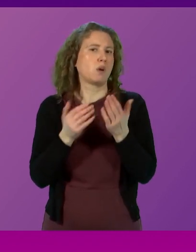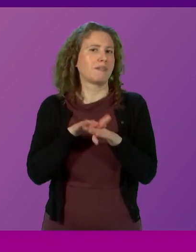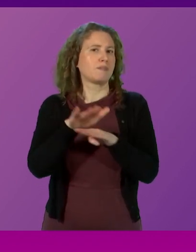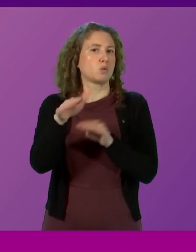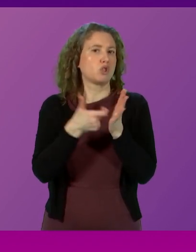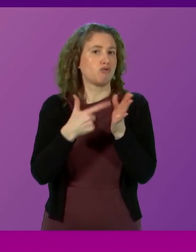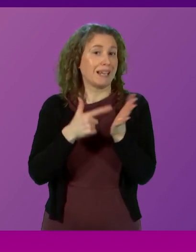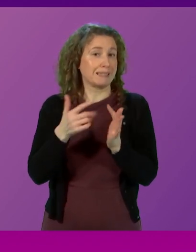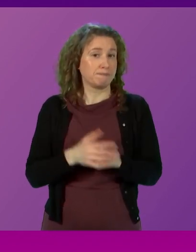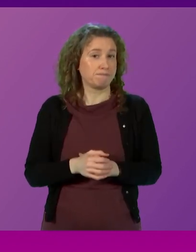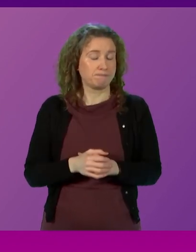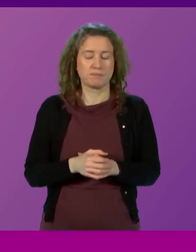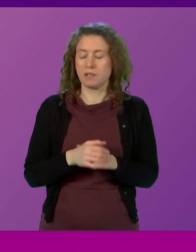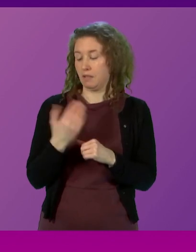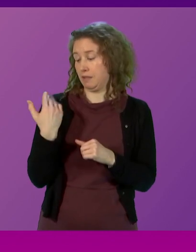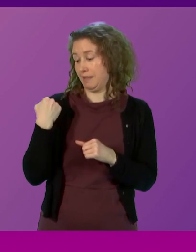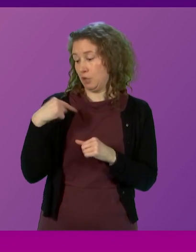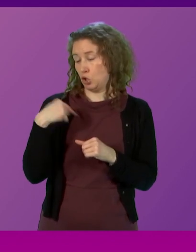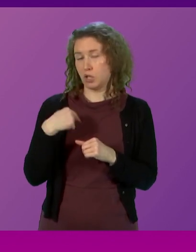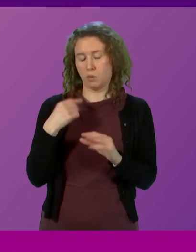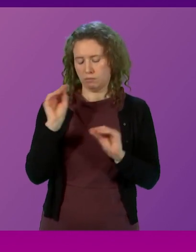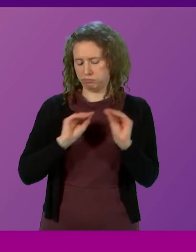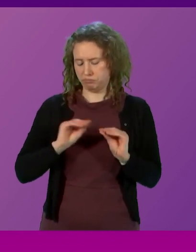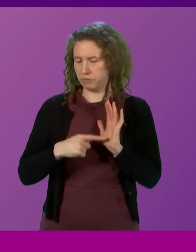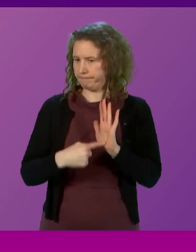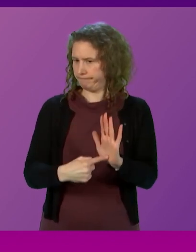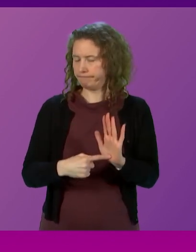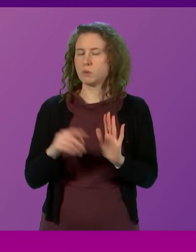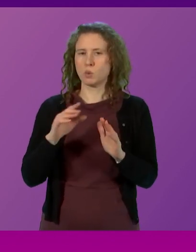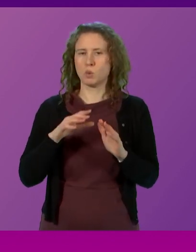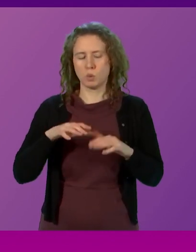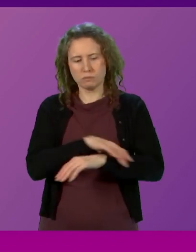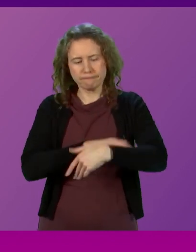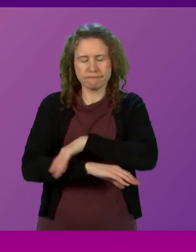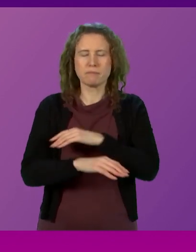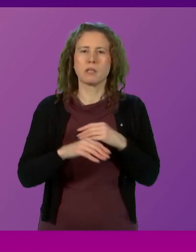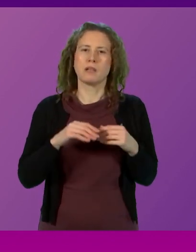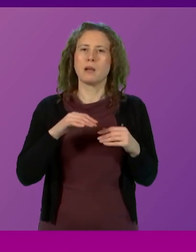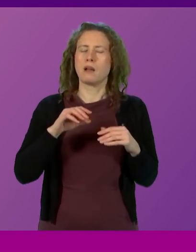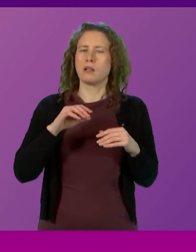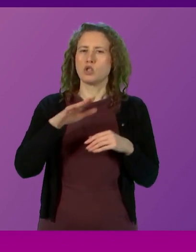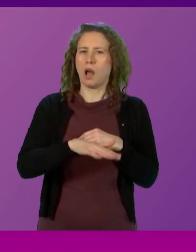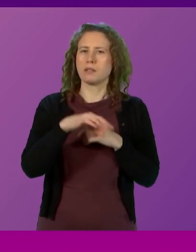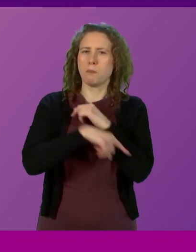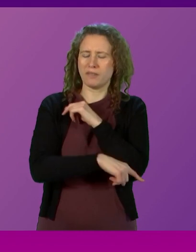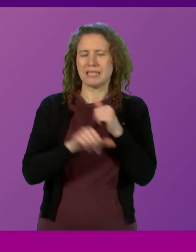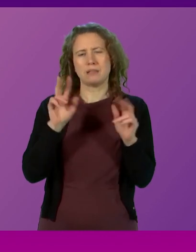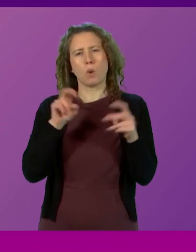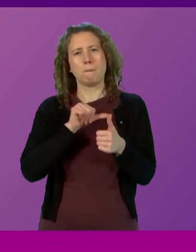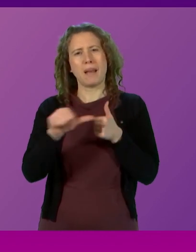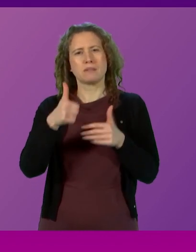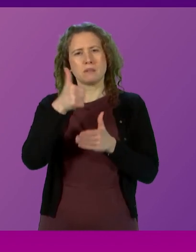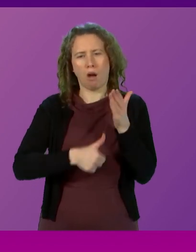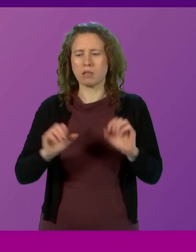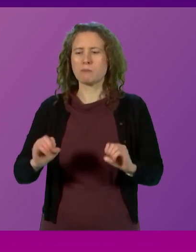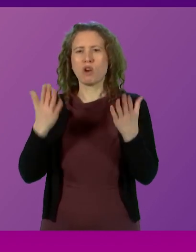Earlier this year, the Government set out our plan to tackle child poverty, Best Start Bright Futures. The title of the